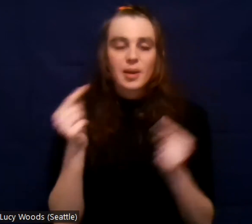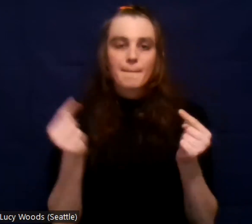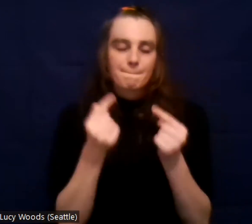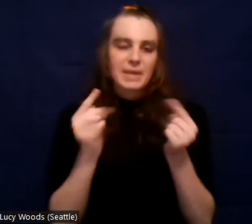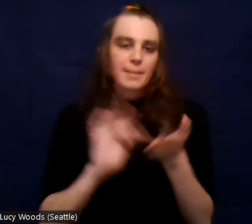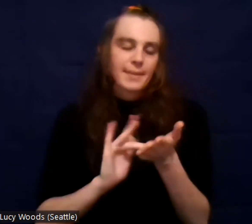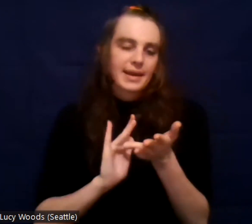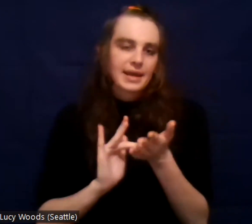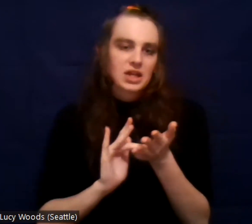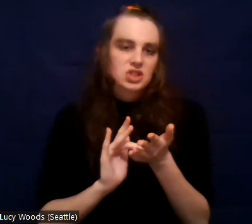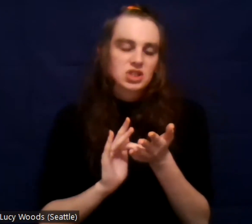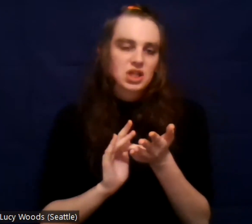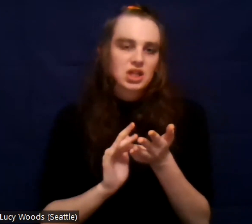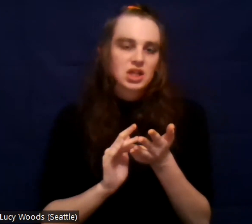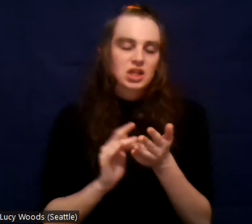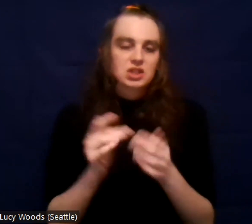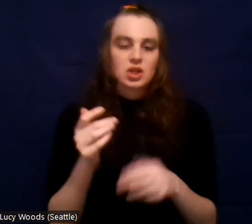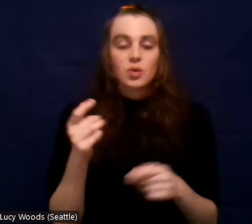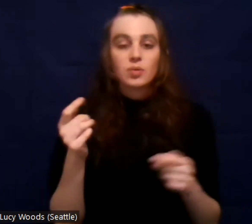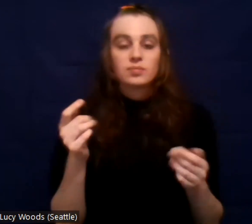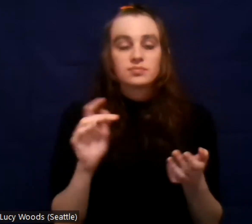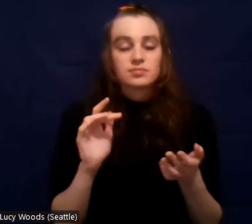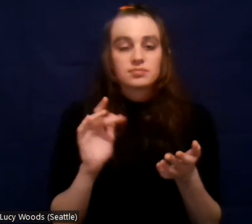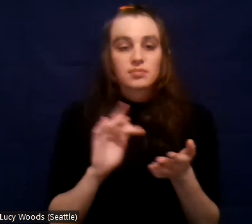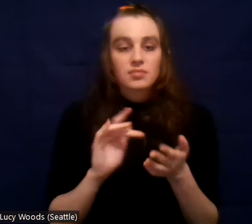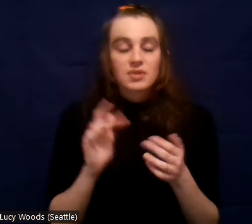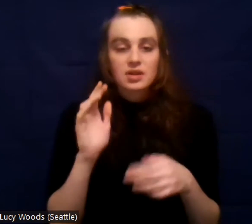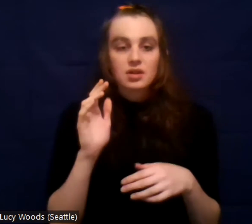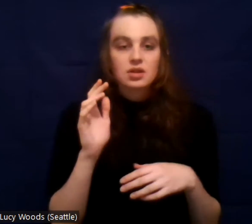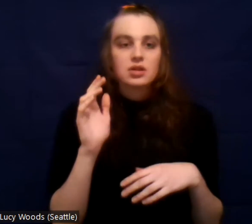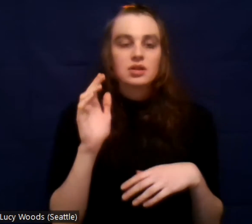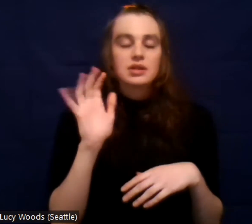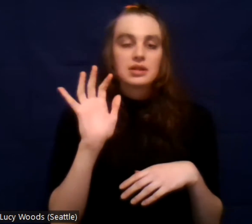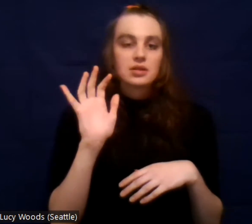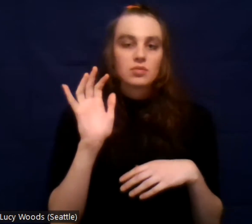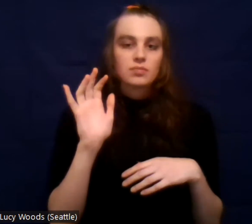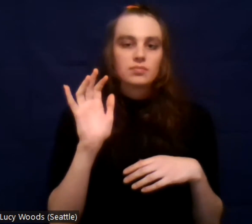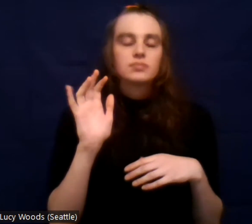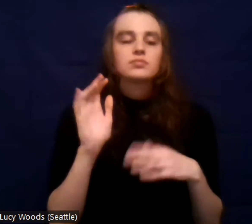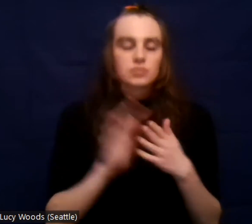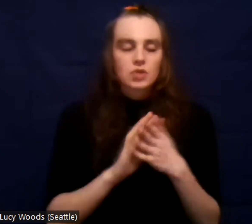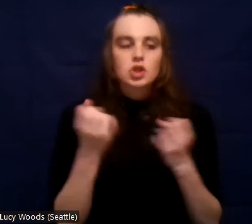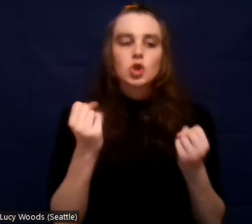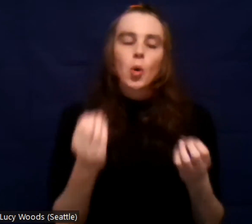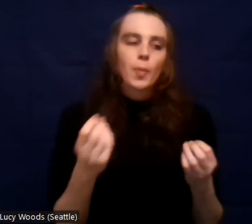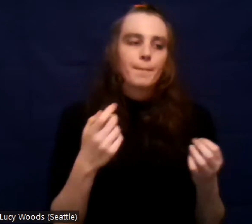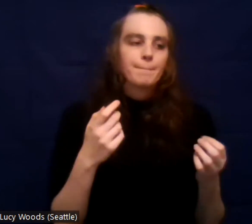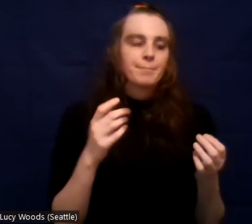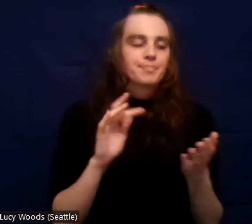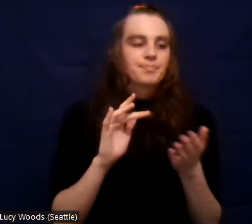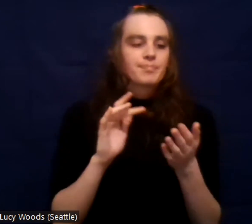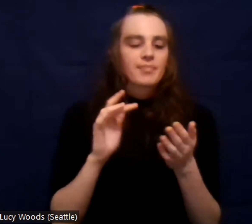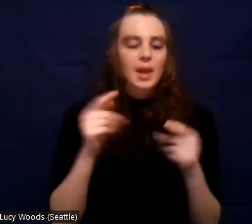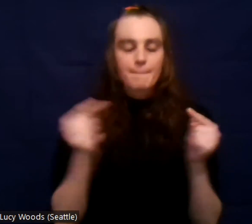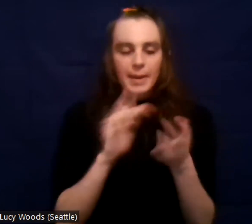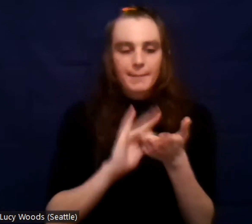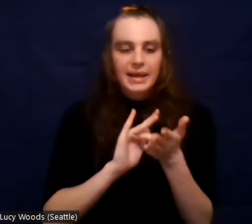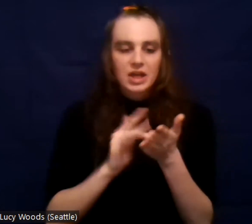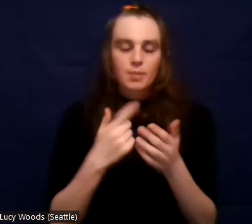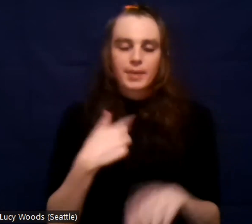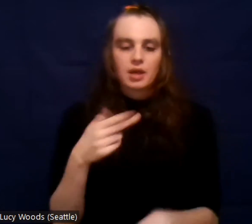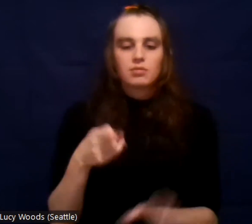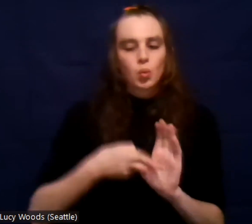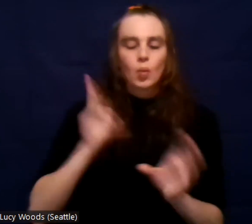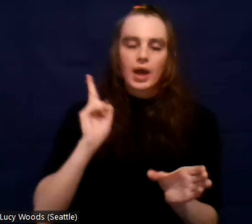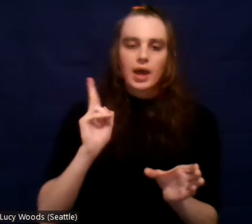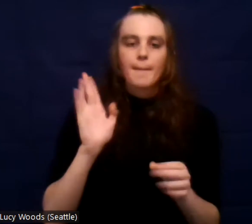one thing with another and I started drinking, um, and it just, it's a progressive disease. Uh, the best way